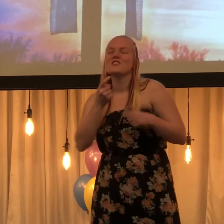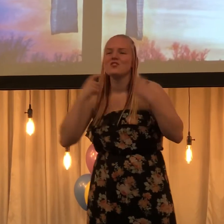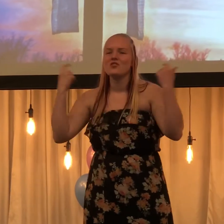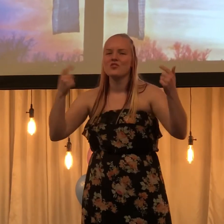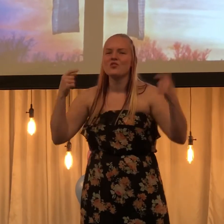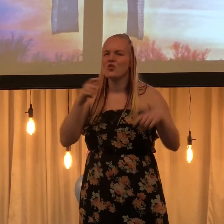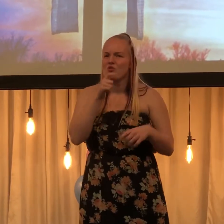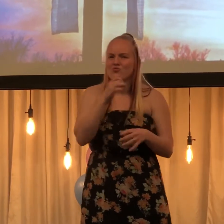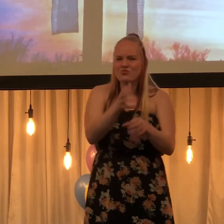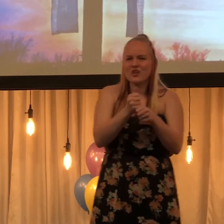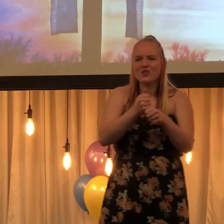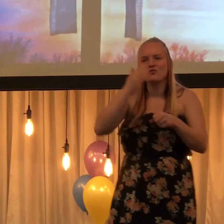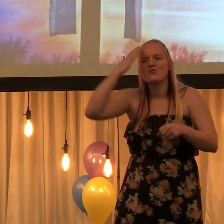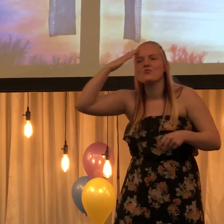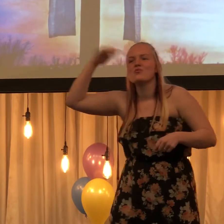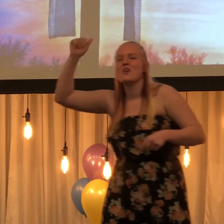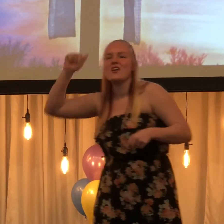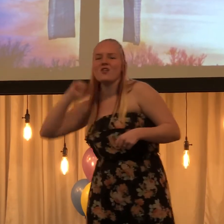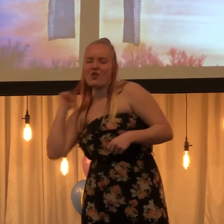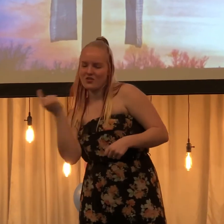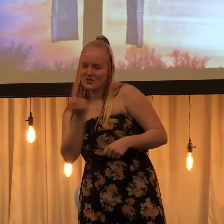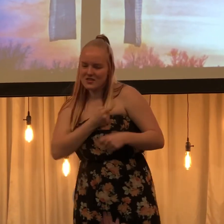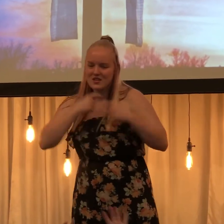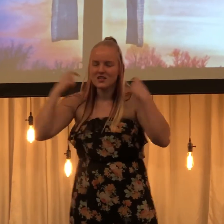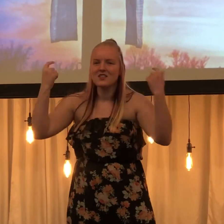Who takes away our sin